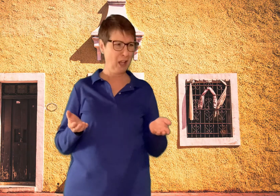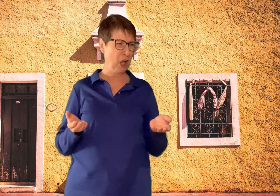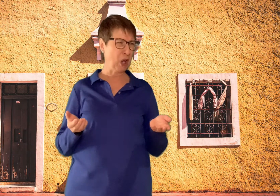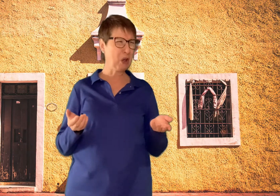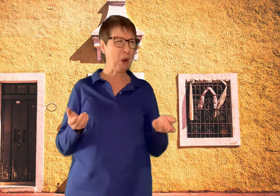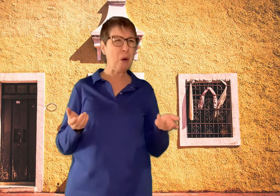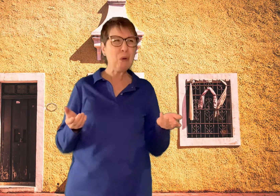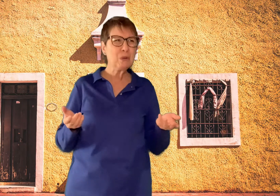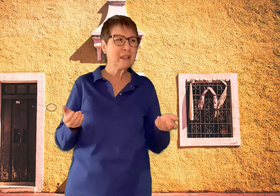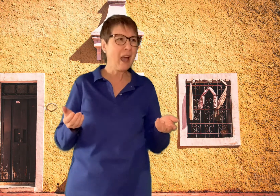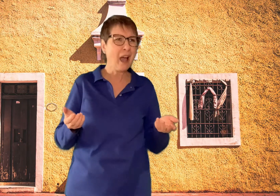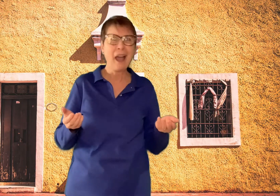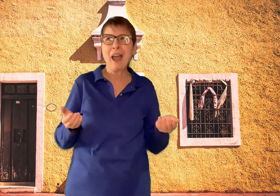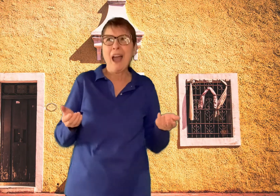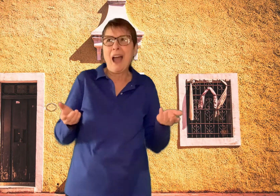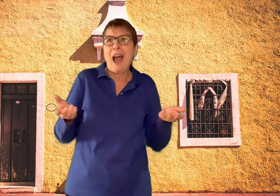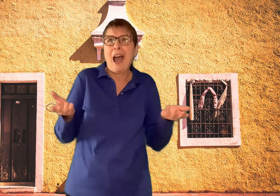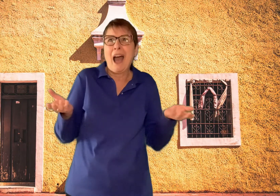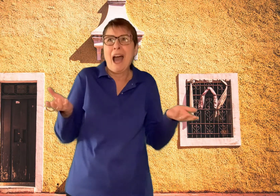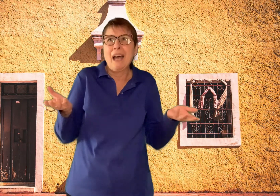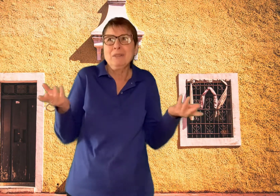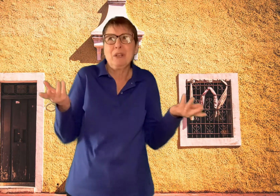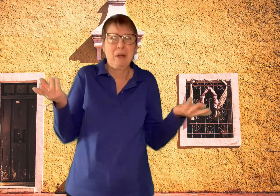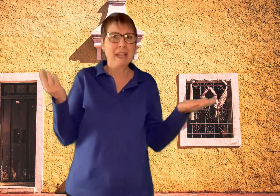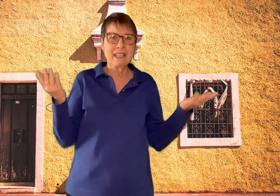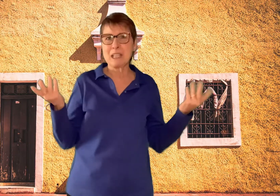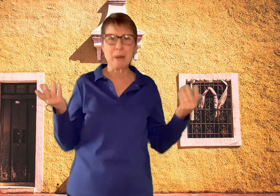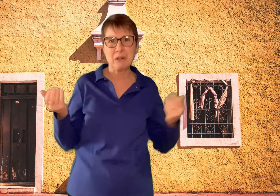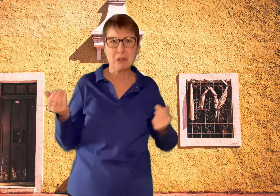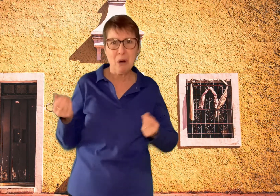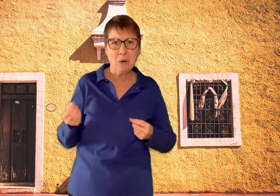Gold? I don't know anything about gold.